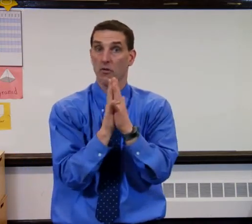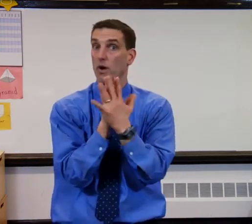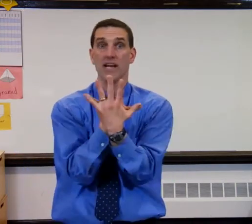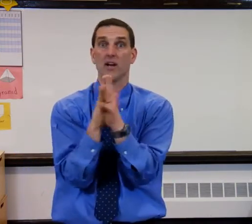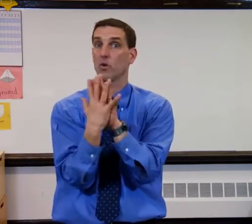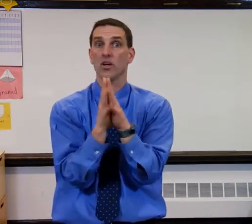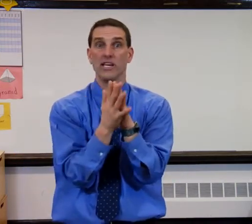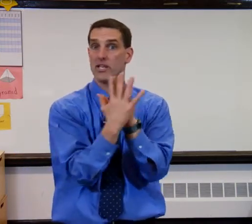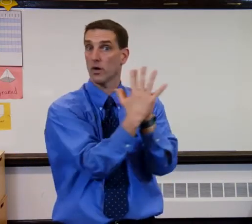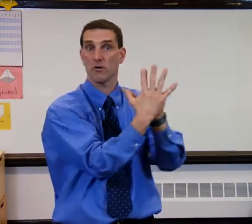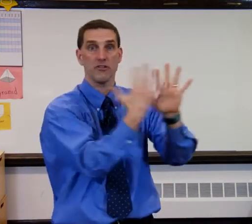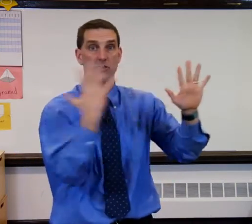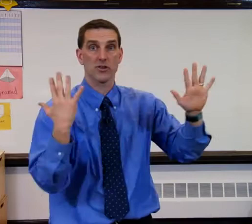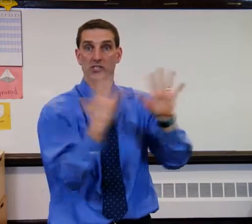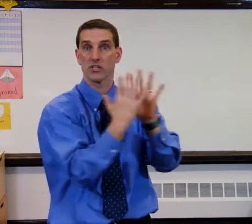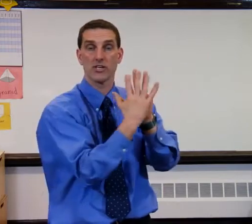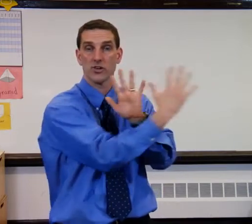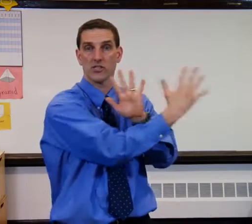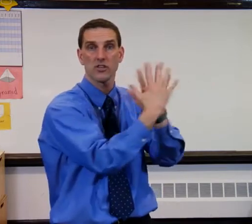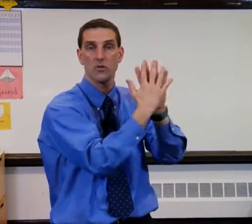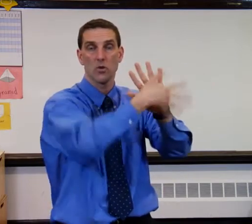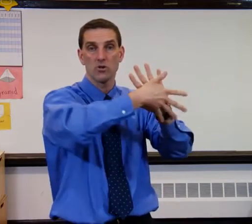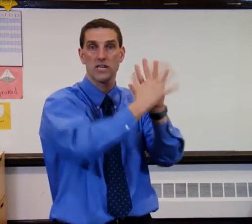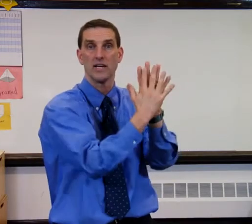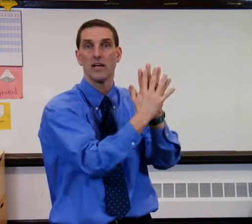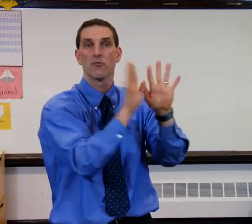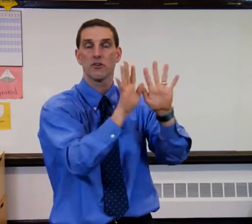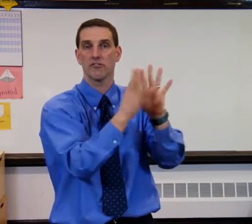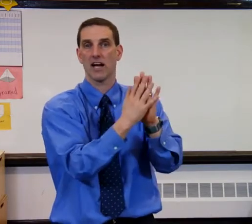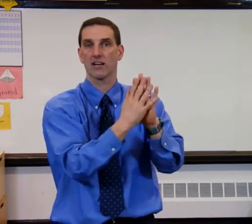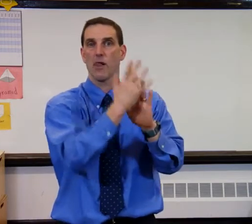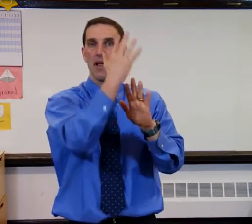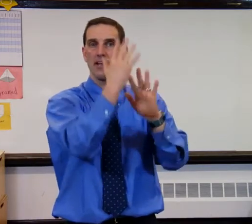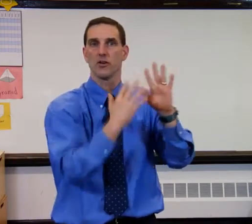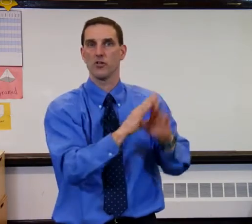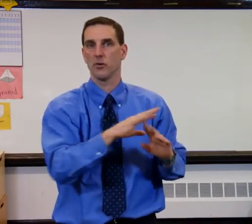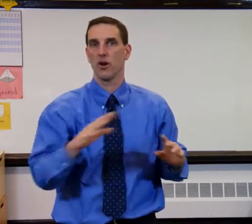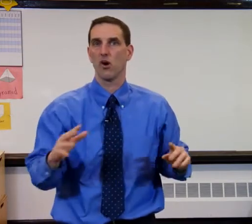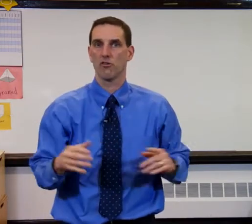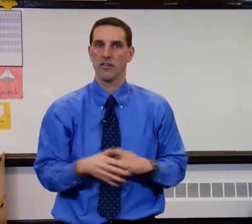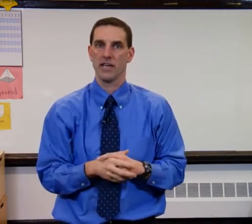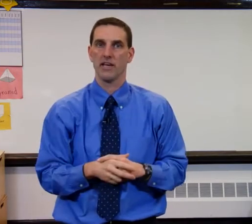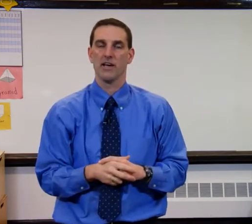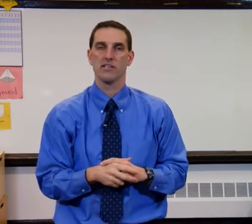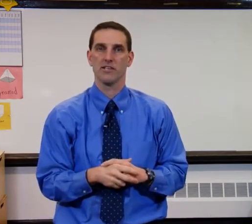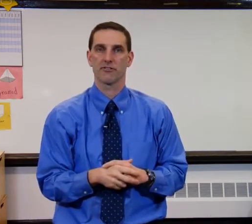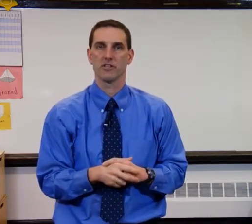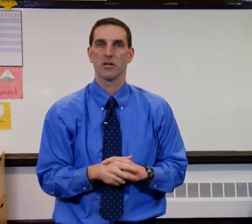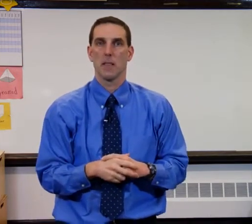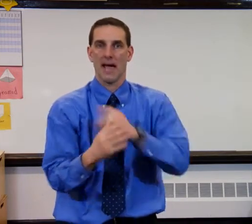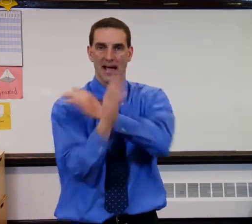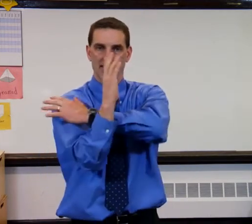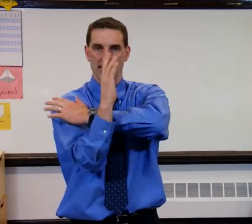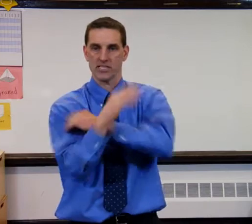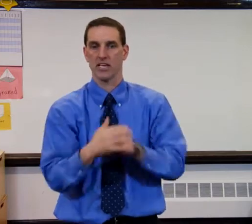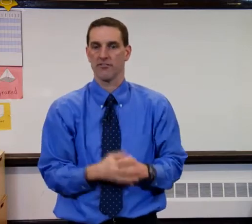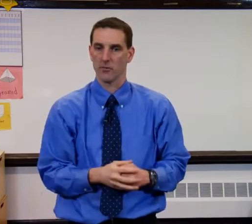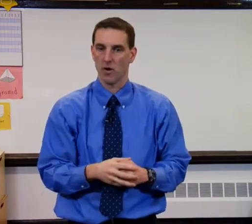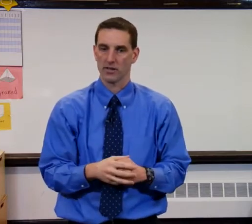right here. Real easy. Quick review. Translate. Translate. Rotate. Reflect. And you can do it over the different axes, if you want.